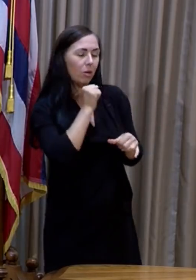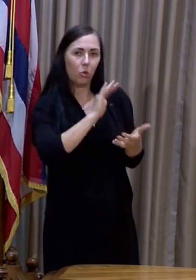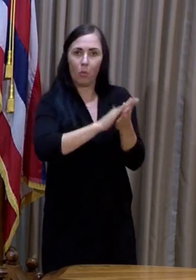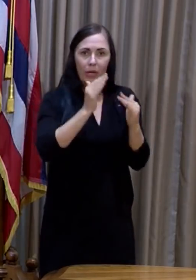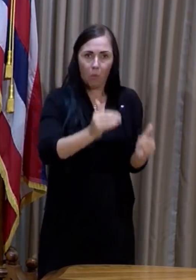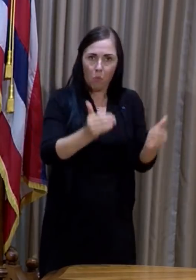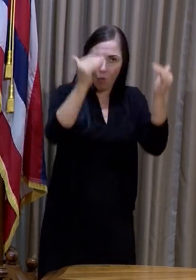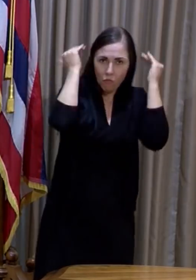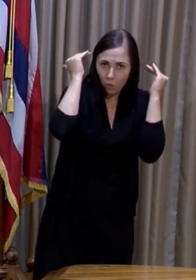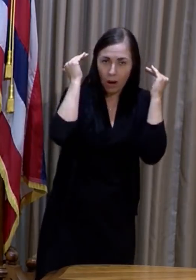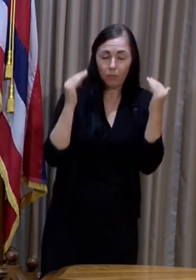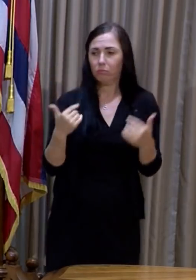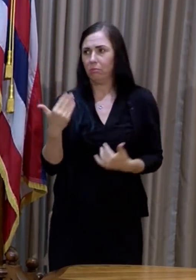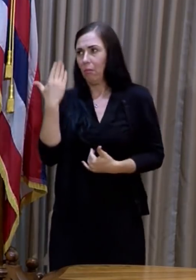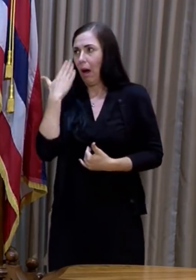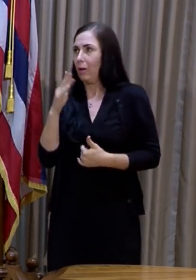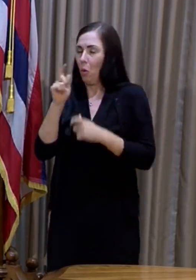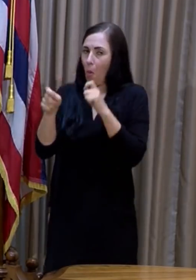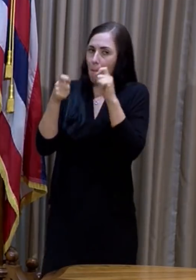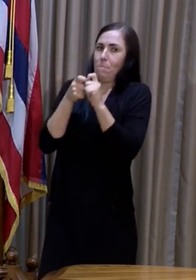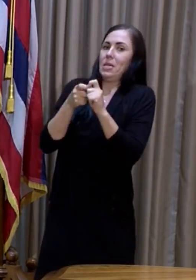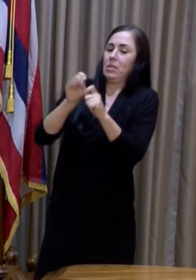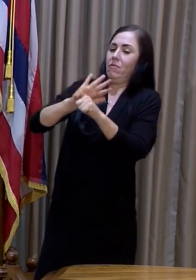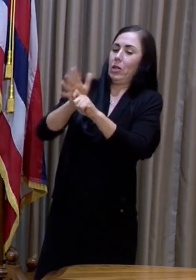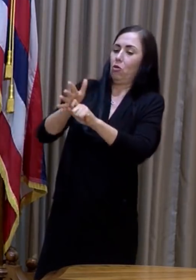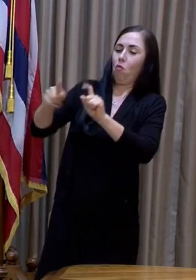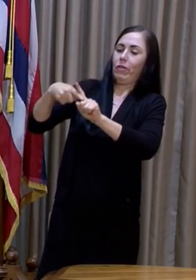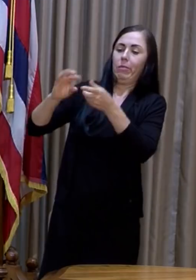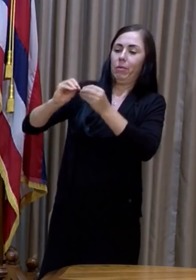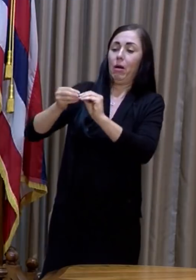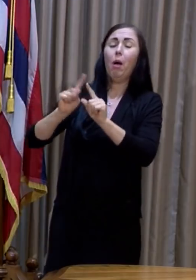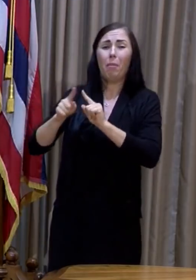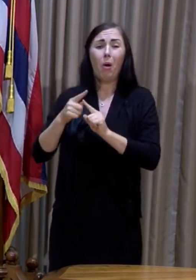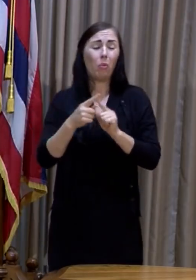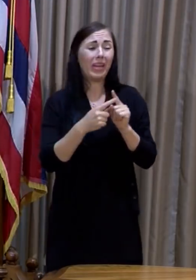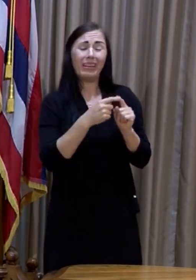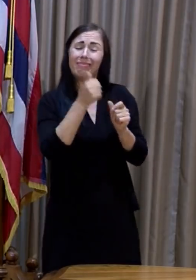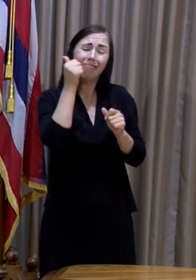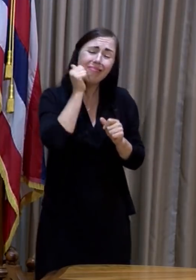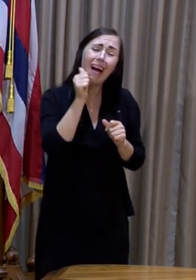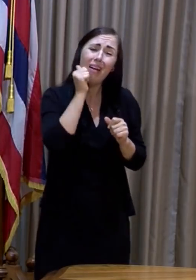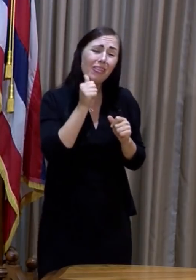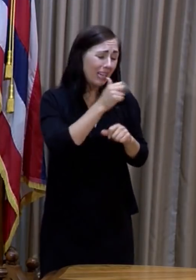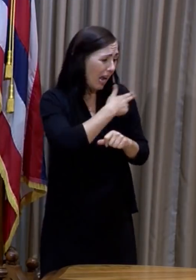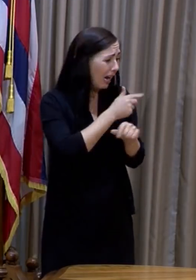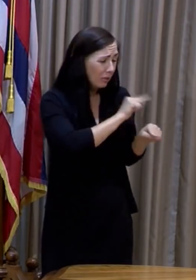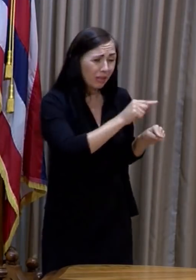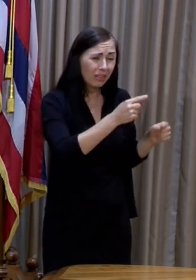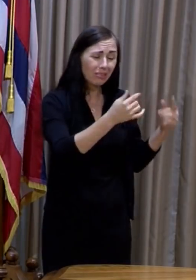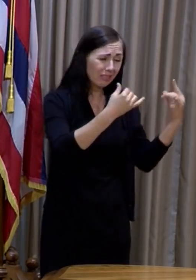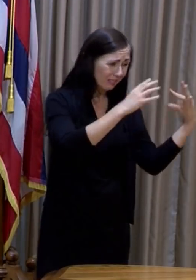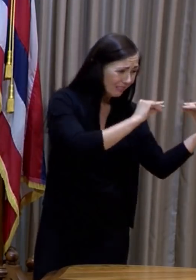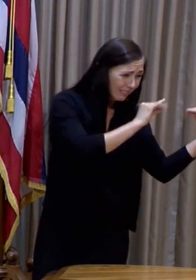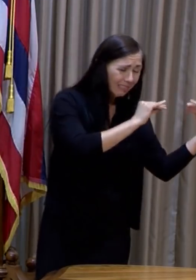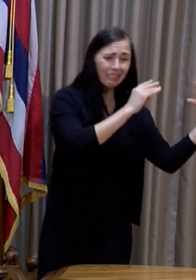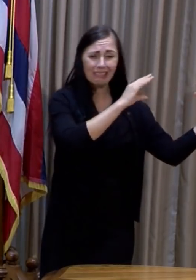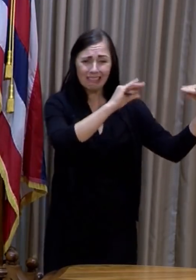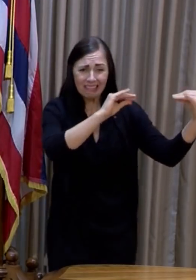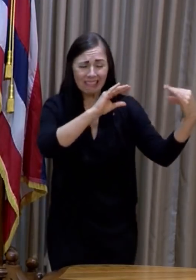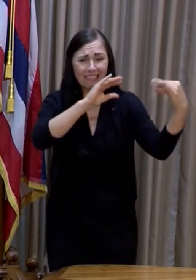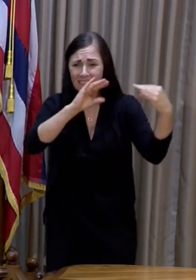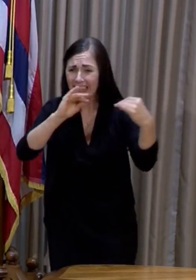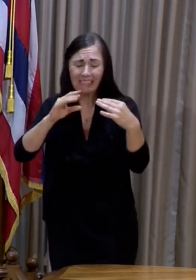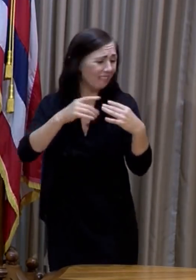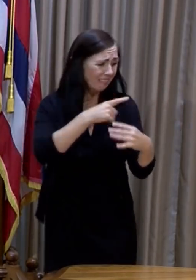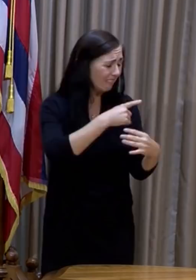number, but certainly we're in contact with the hospitals every single day about their current situation, about the number of